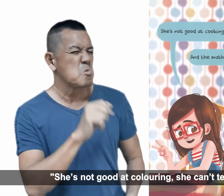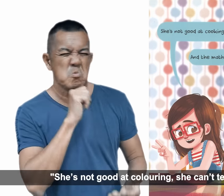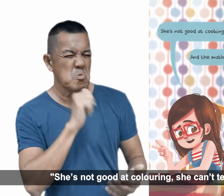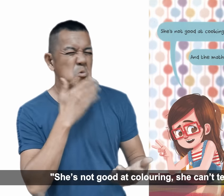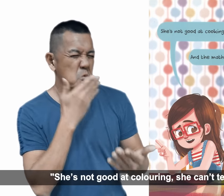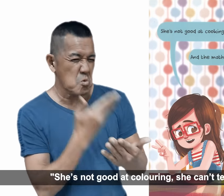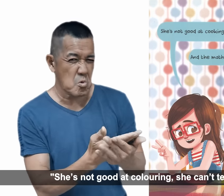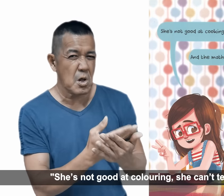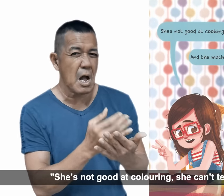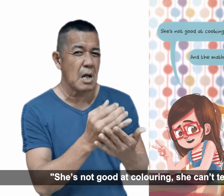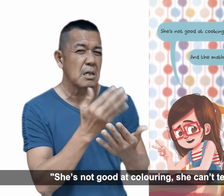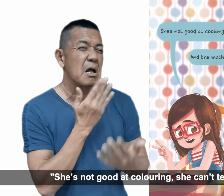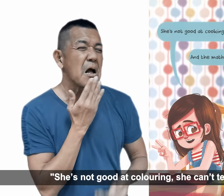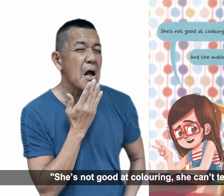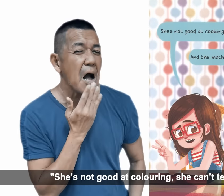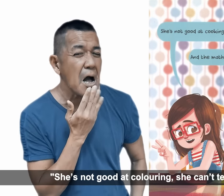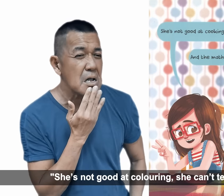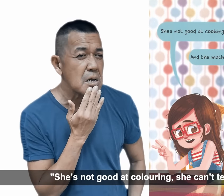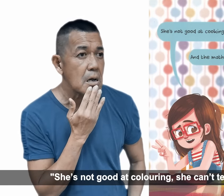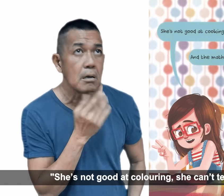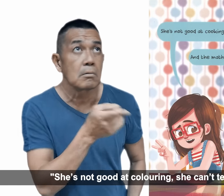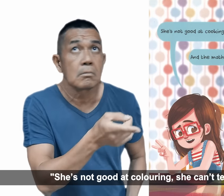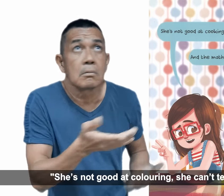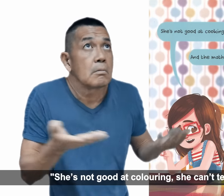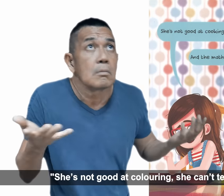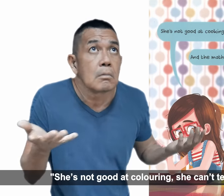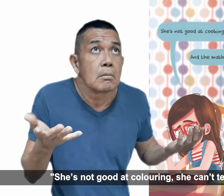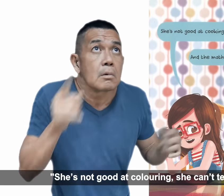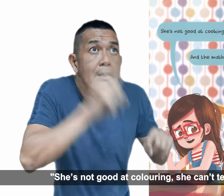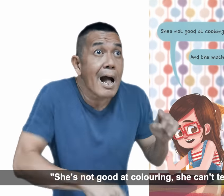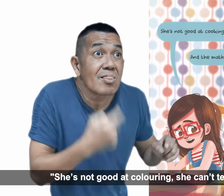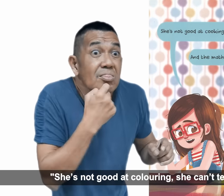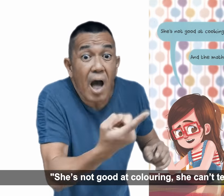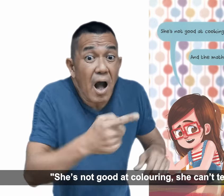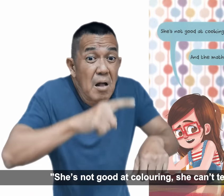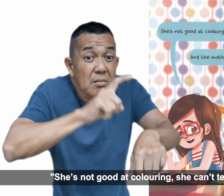She's not good at colouring. She can't tell the time.